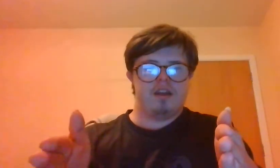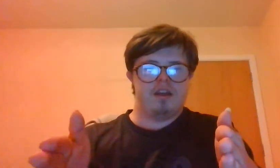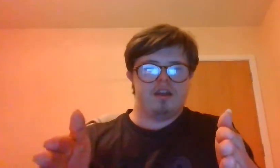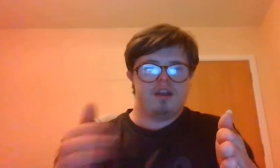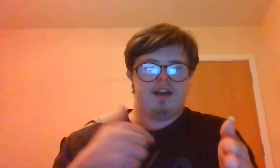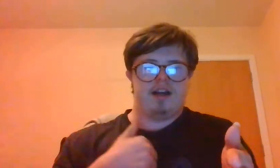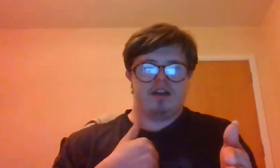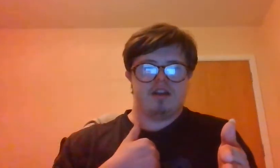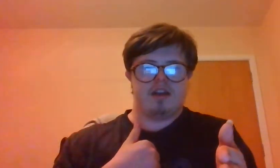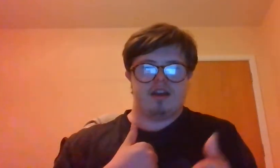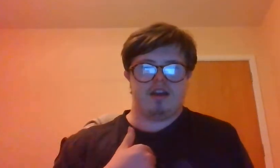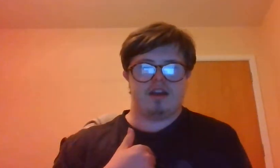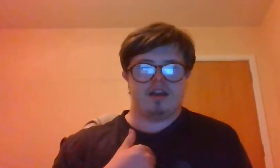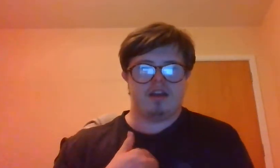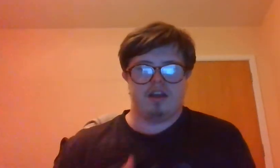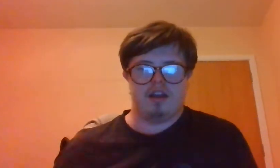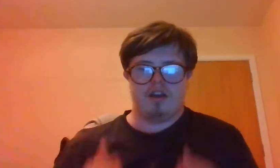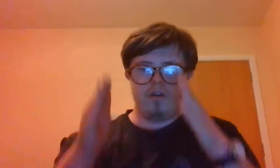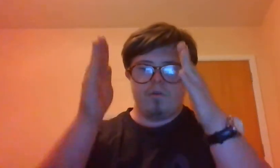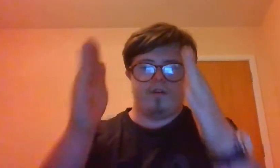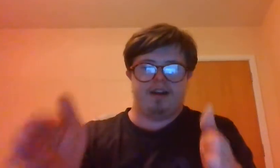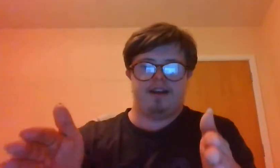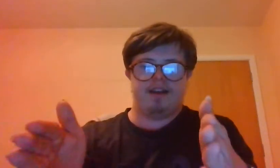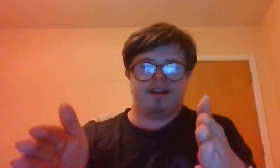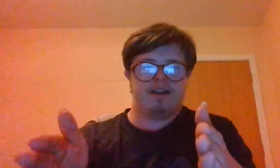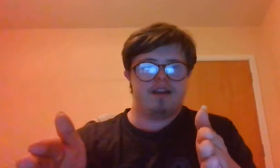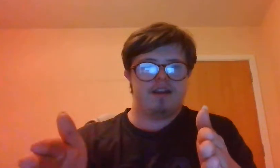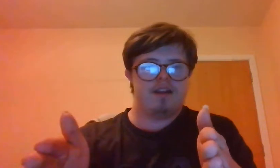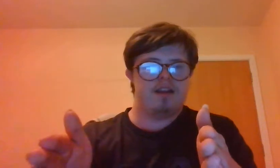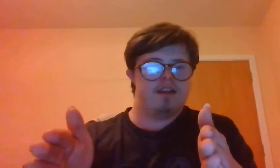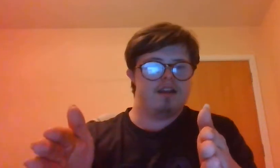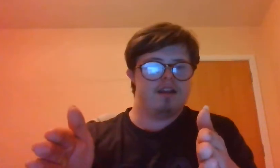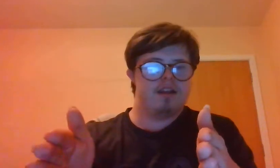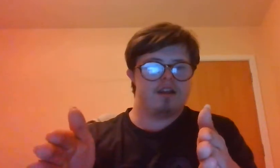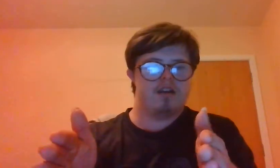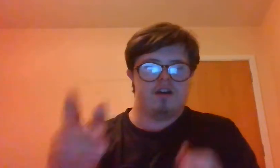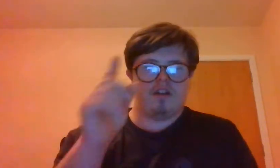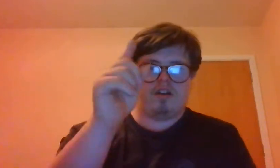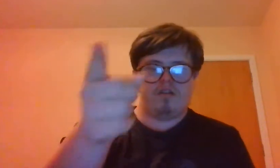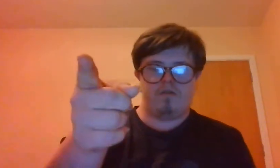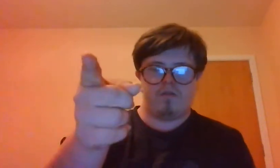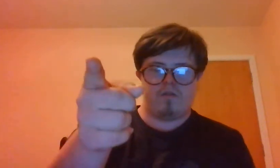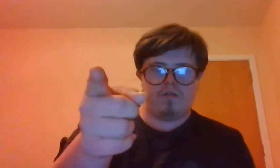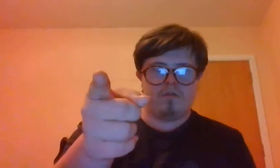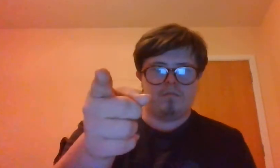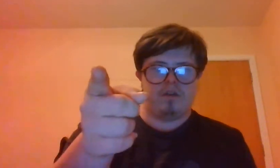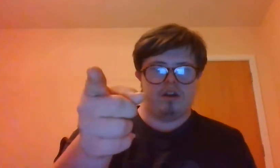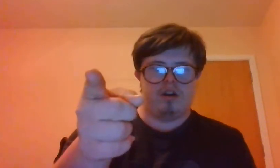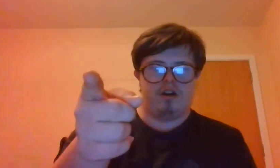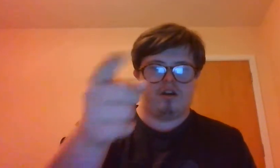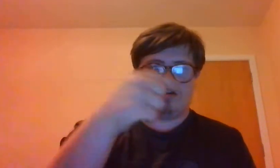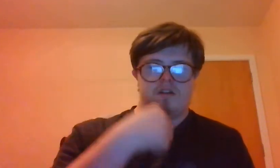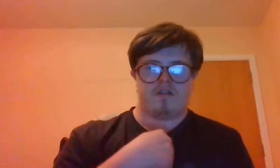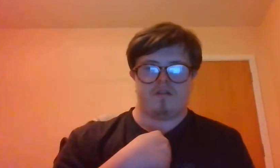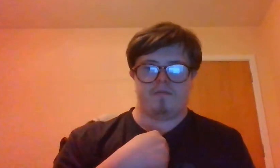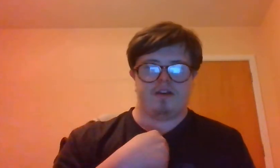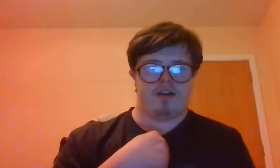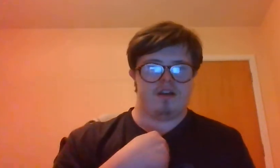I'll take the low way, because you belong to me.